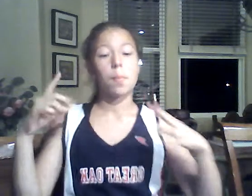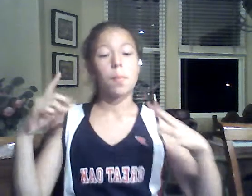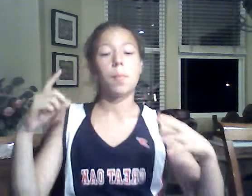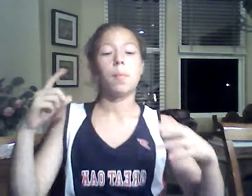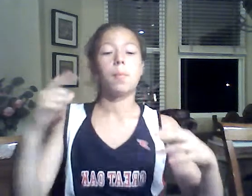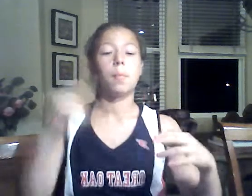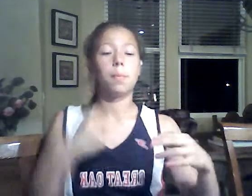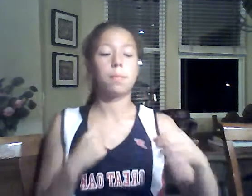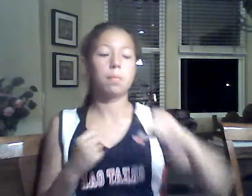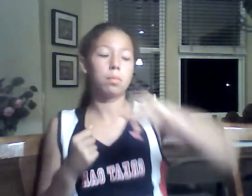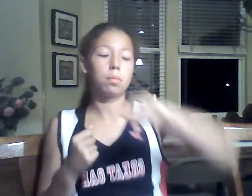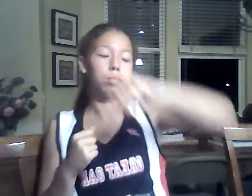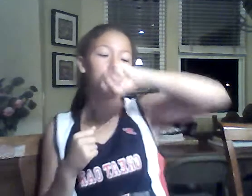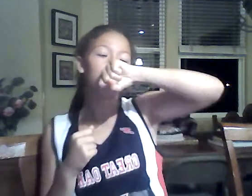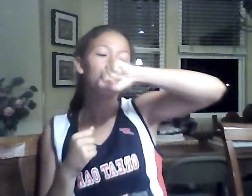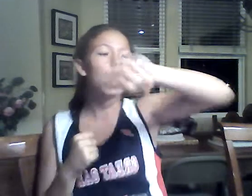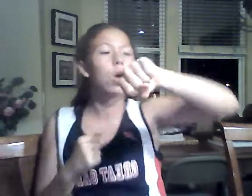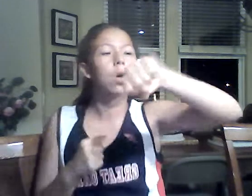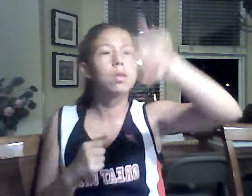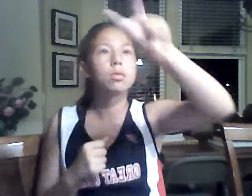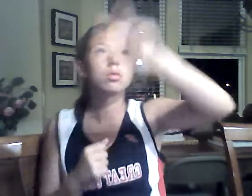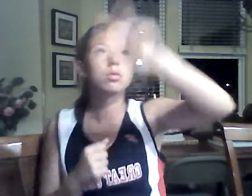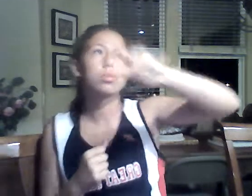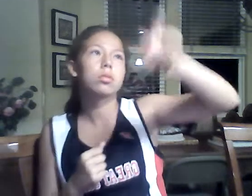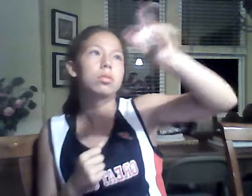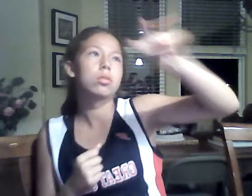It is. Here. Here we